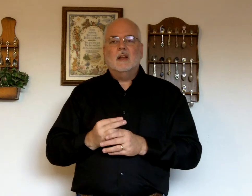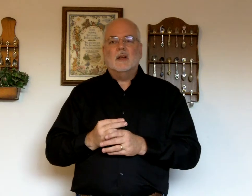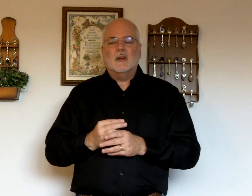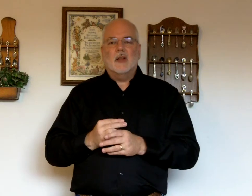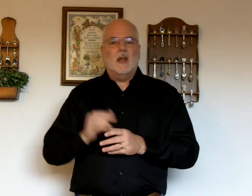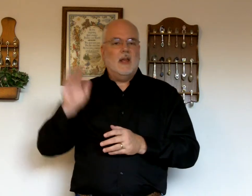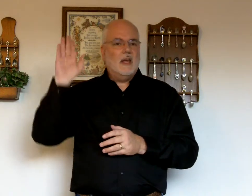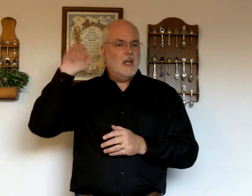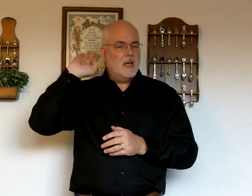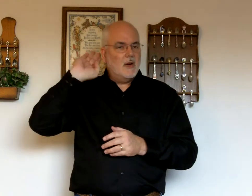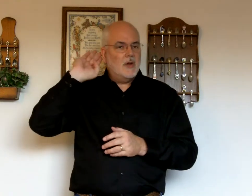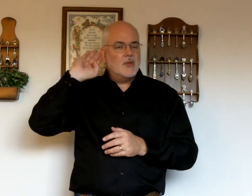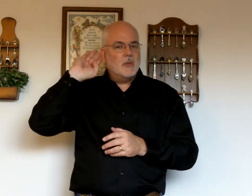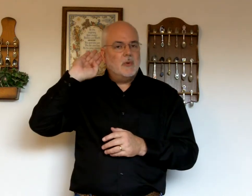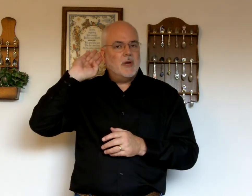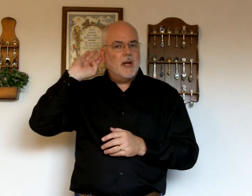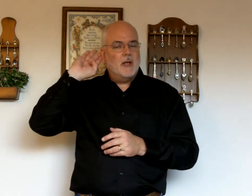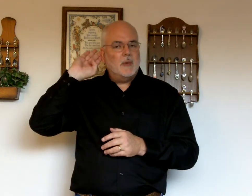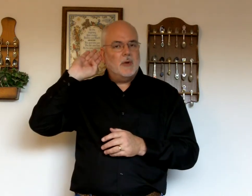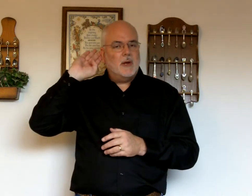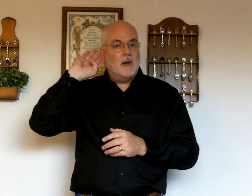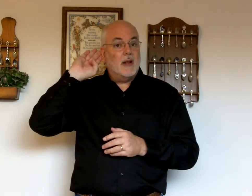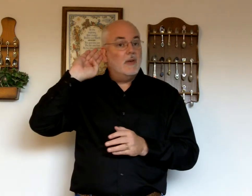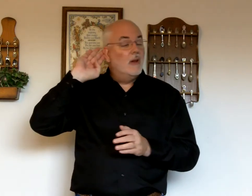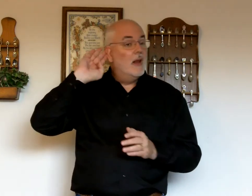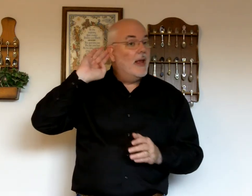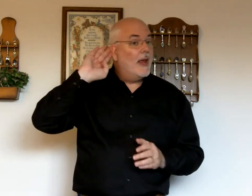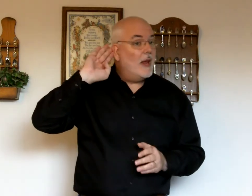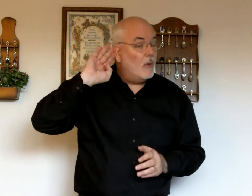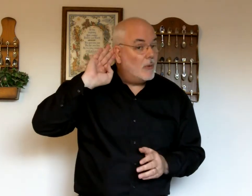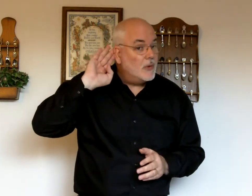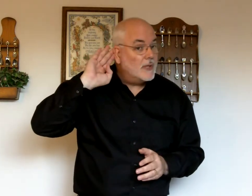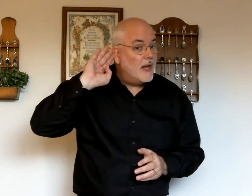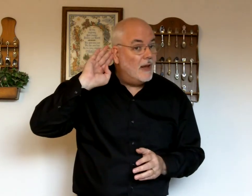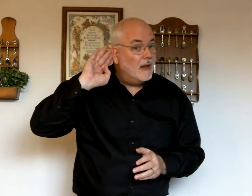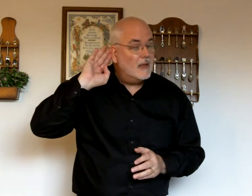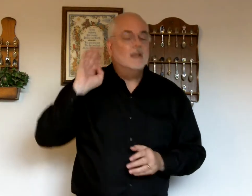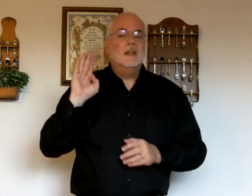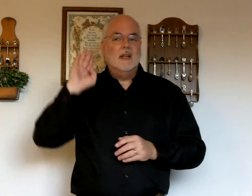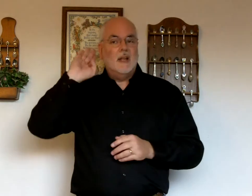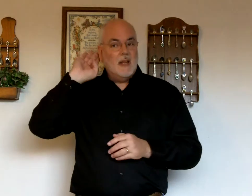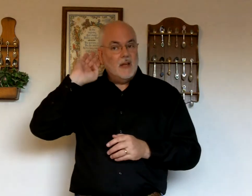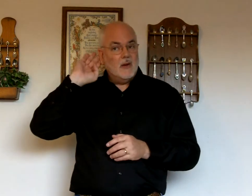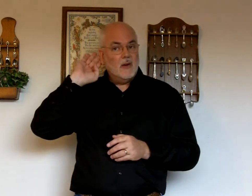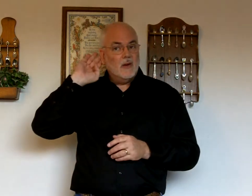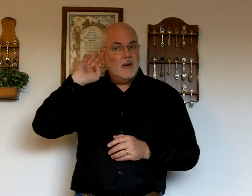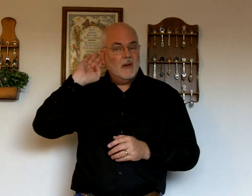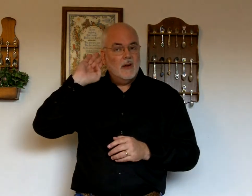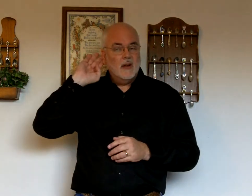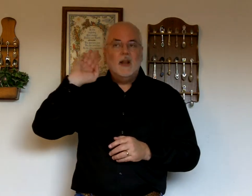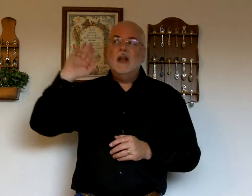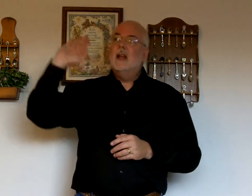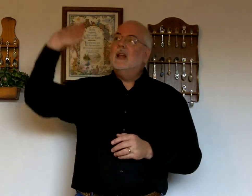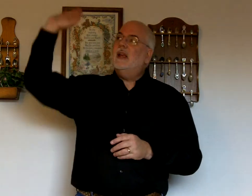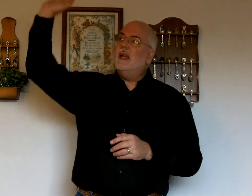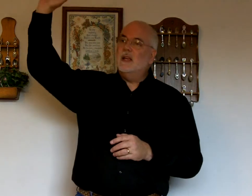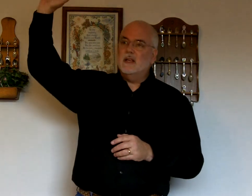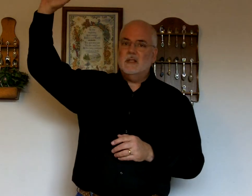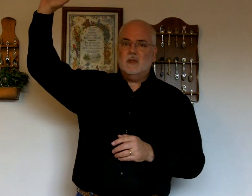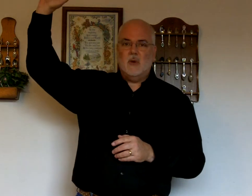Okay. Hear. just put your hand up to your ear like you're, Hey, what were you saying? Hear. His. We